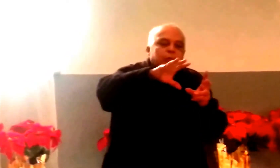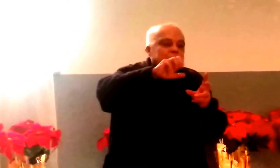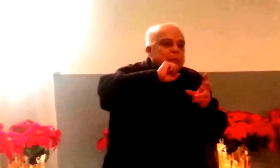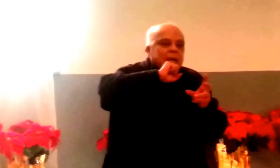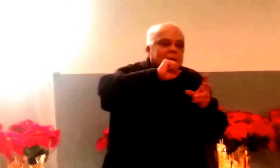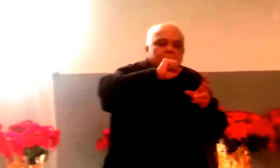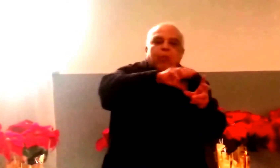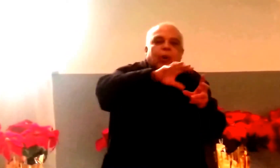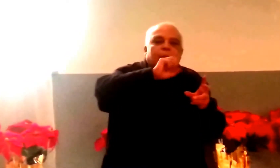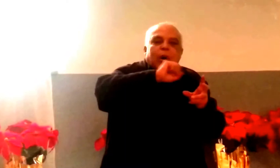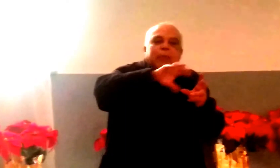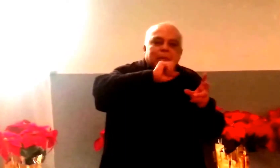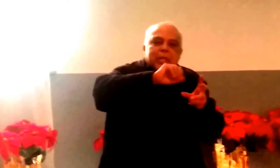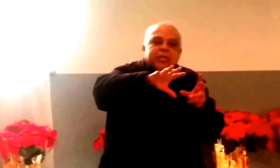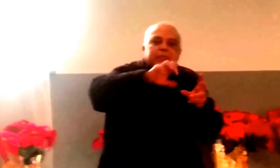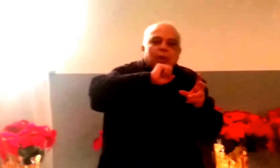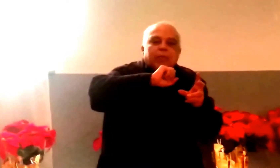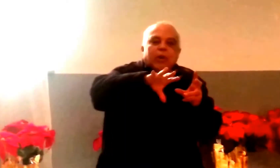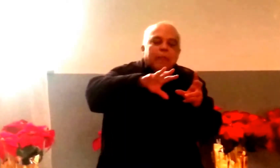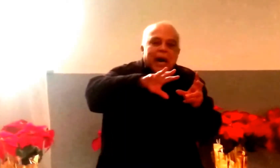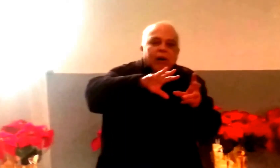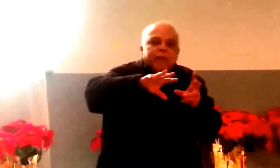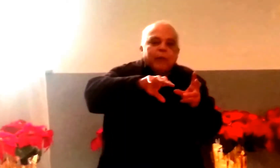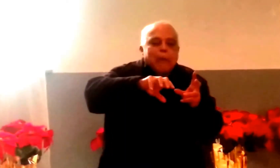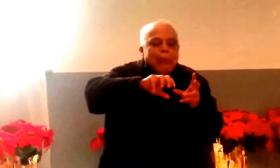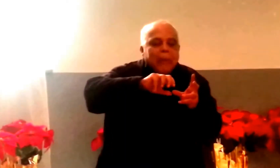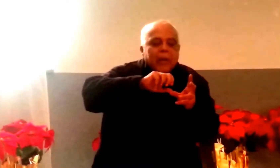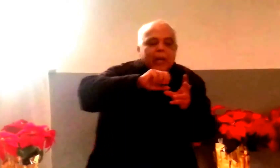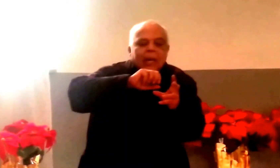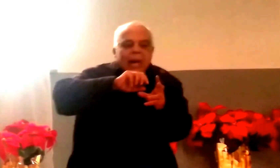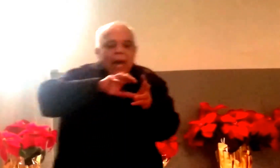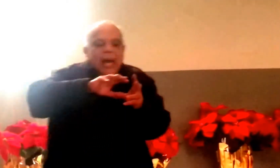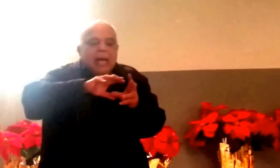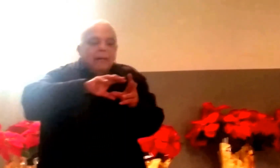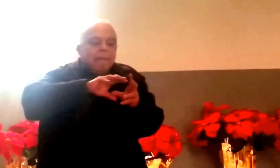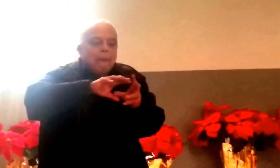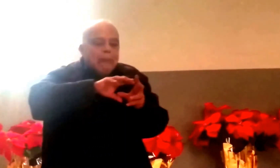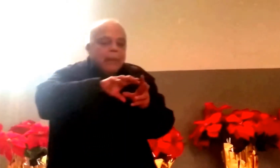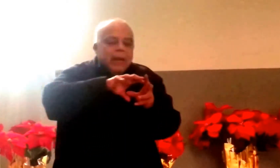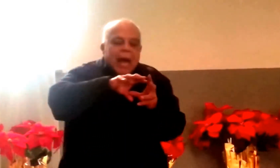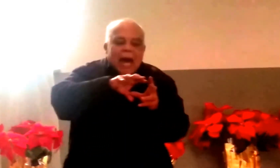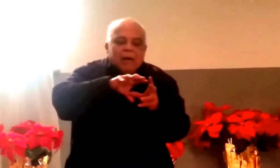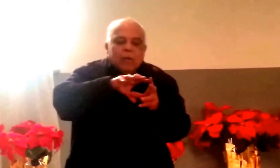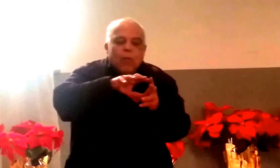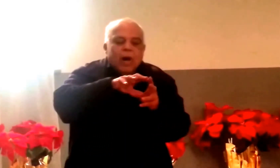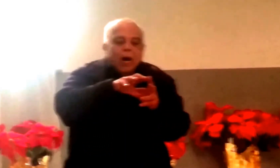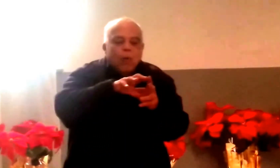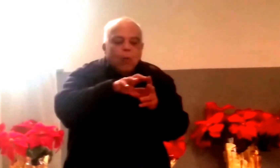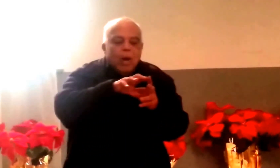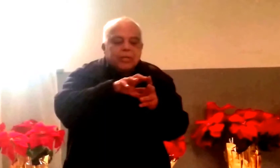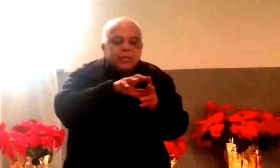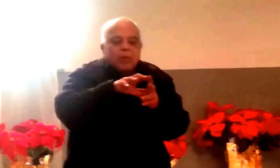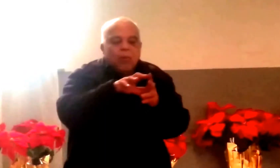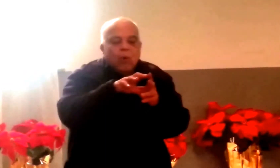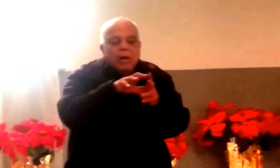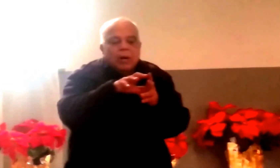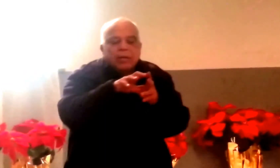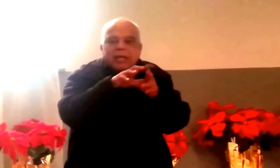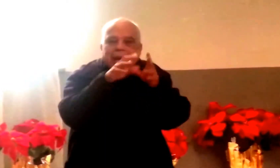group has got more and more publicity, more and more powerful. And once the